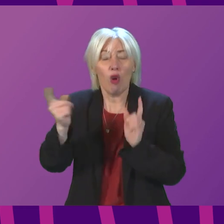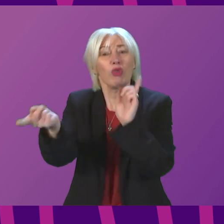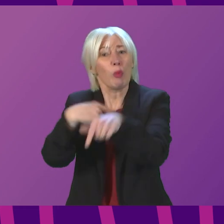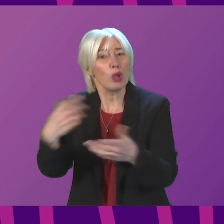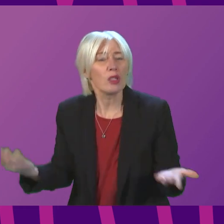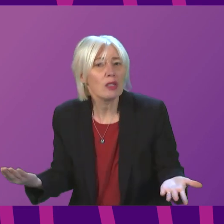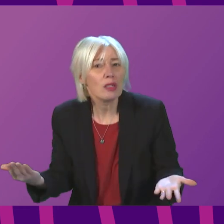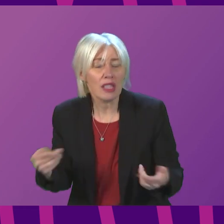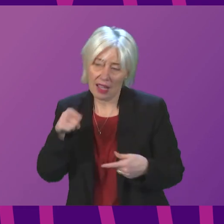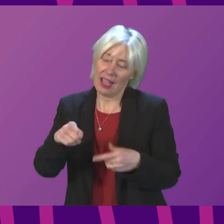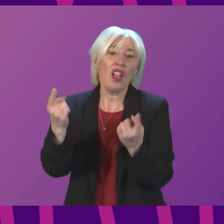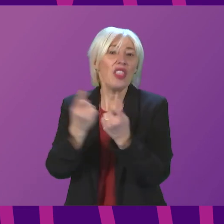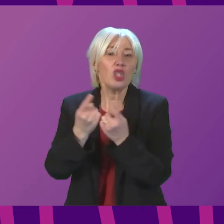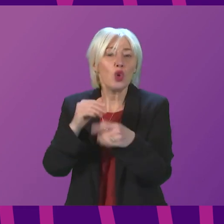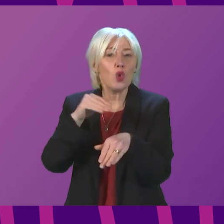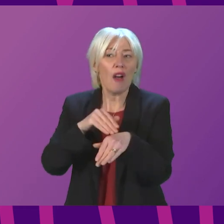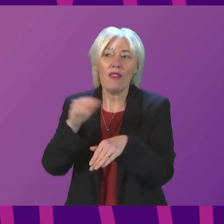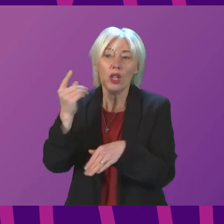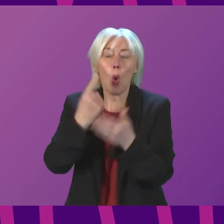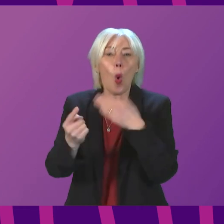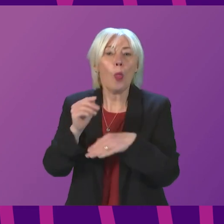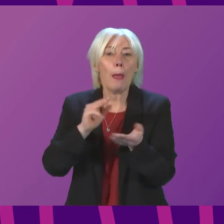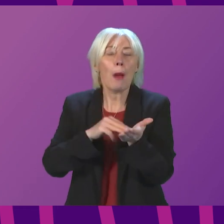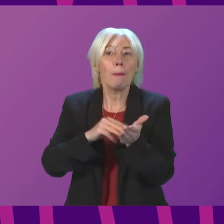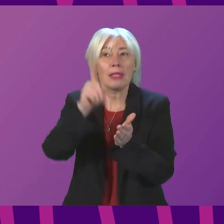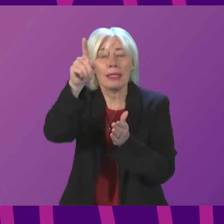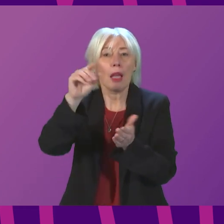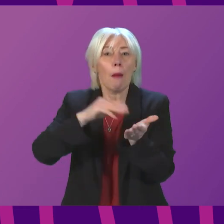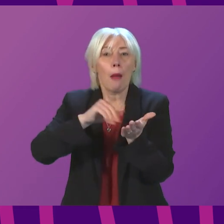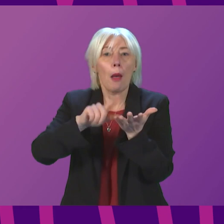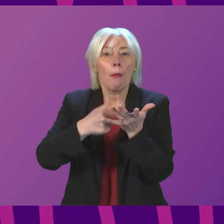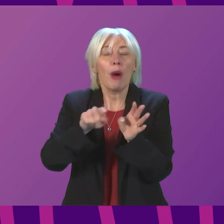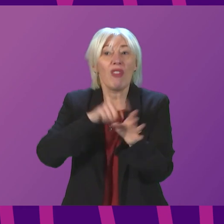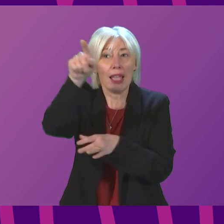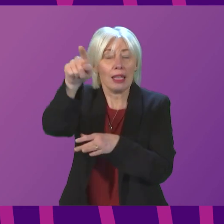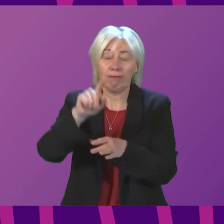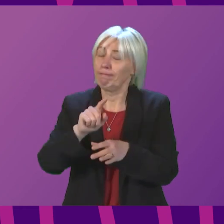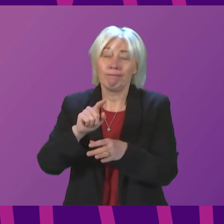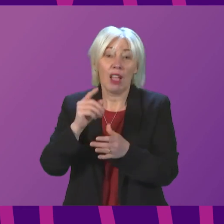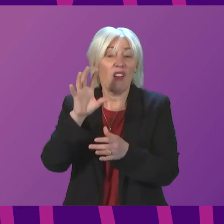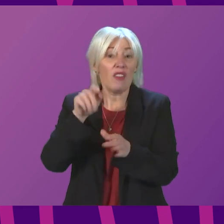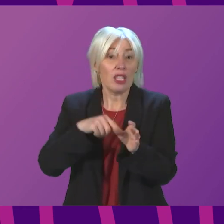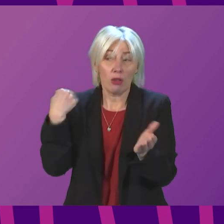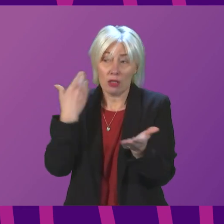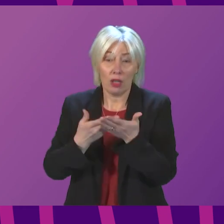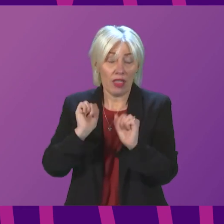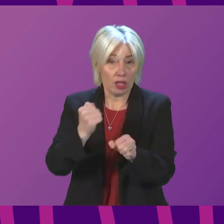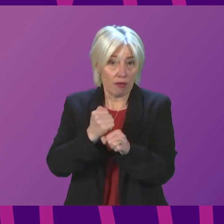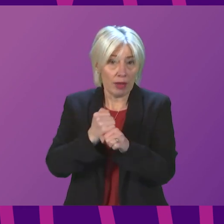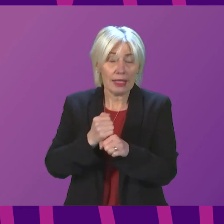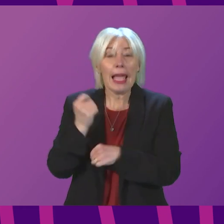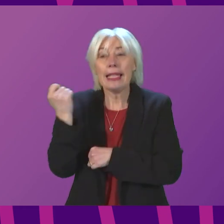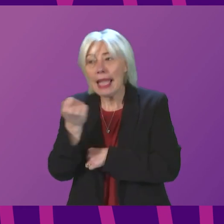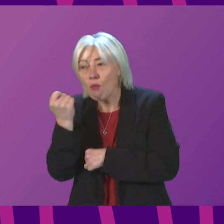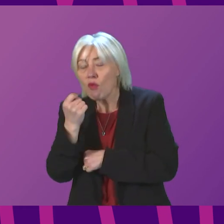because this issue does not just affect mothers in Moray. Over the last 15 years of this Government, the temporary or permanent closure